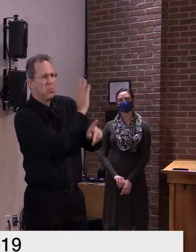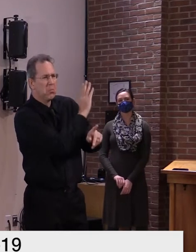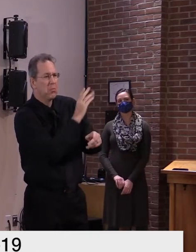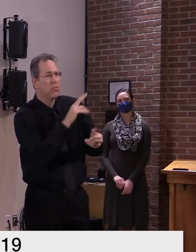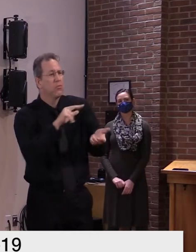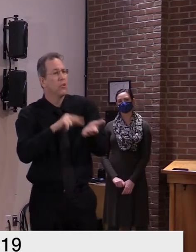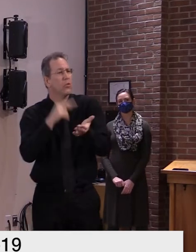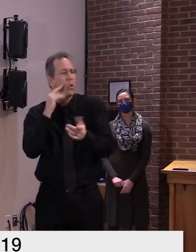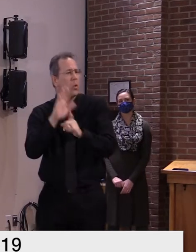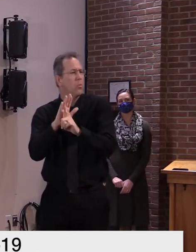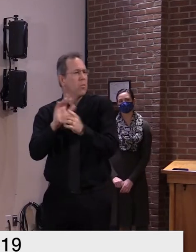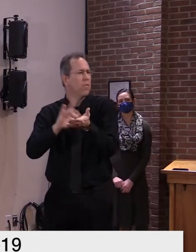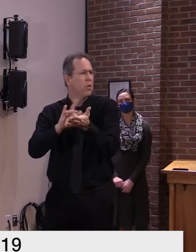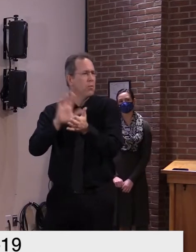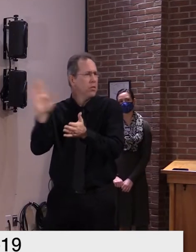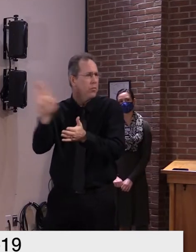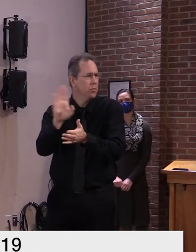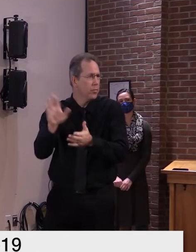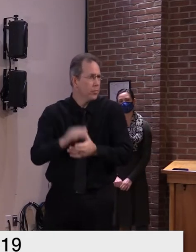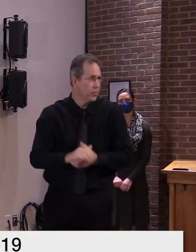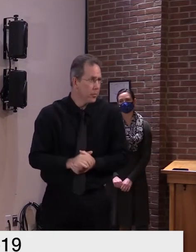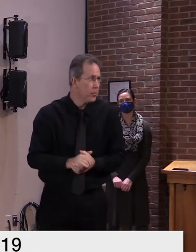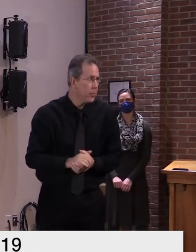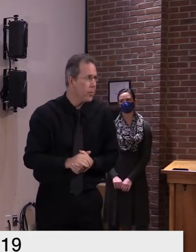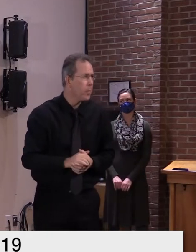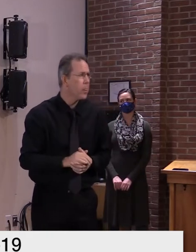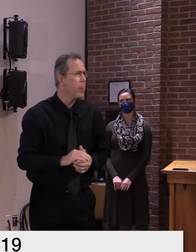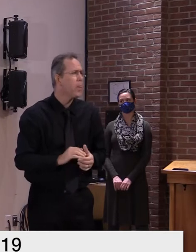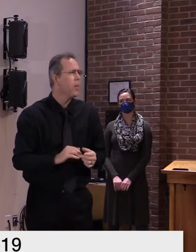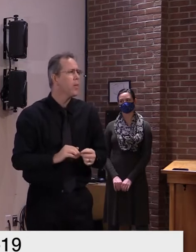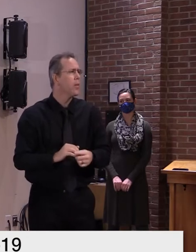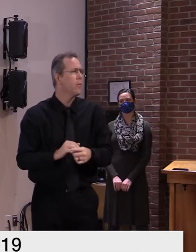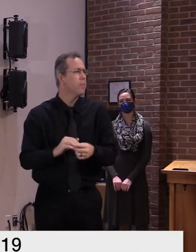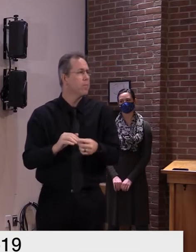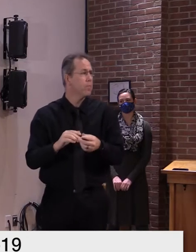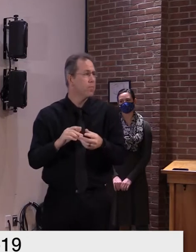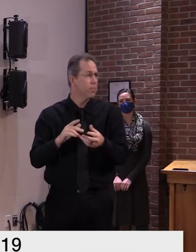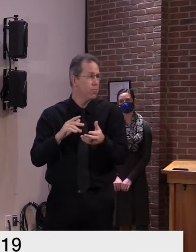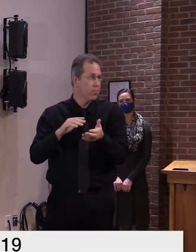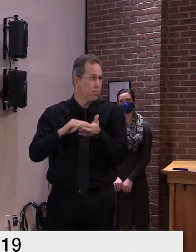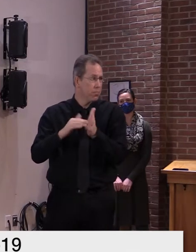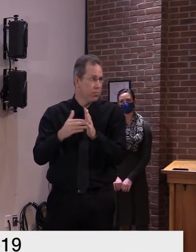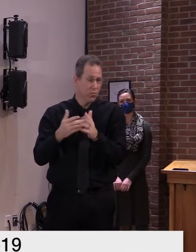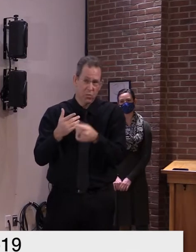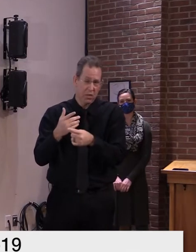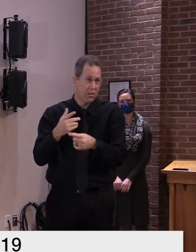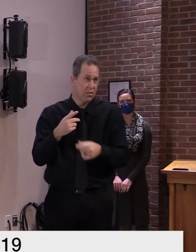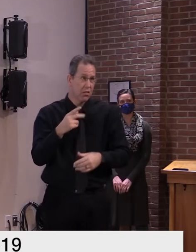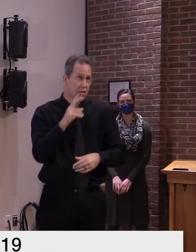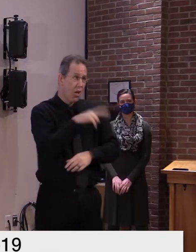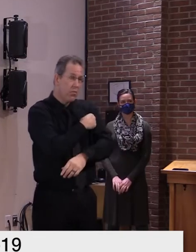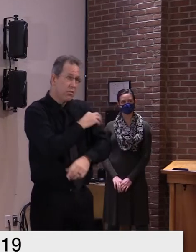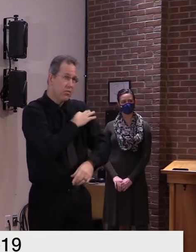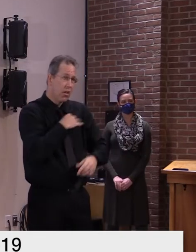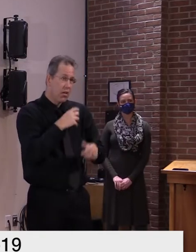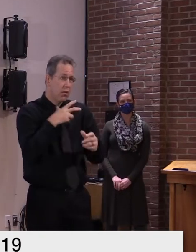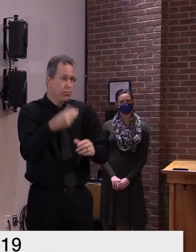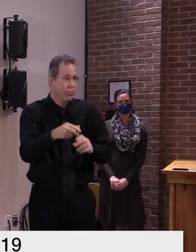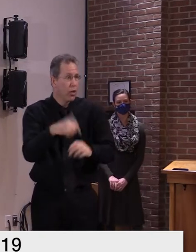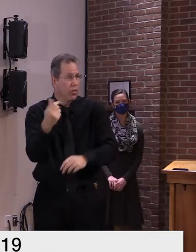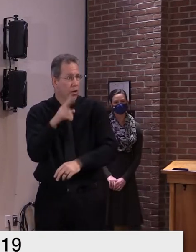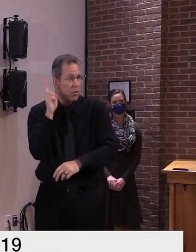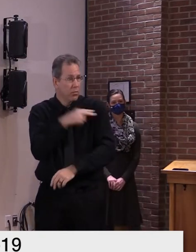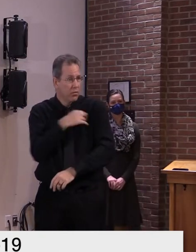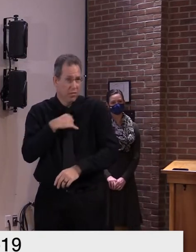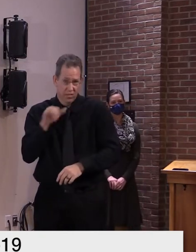giving pretty much themselves the vaccine thank you moving to the phones